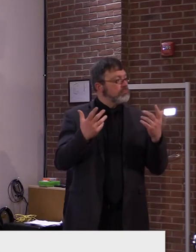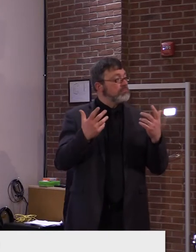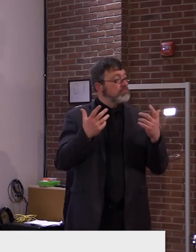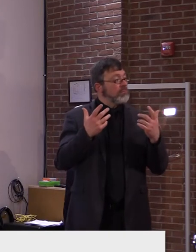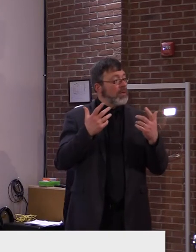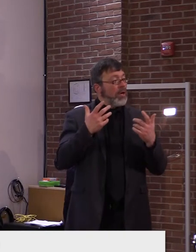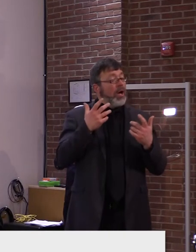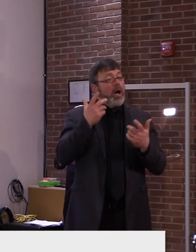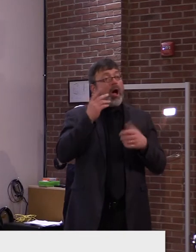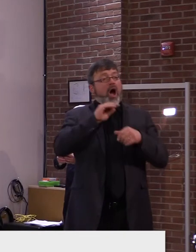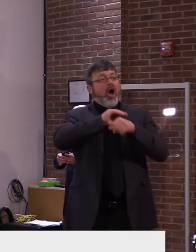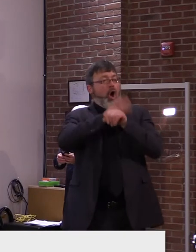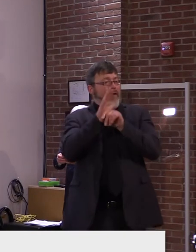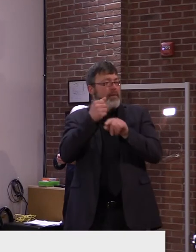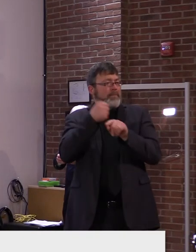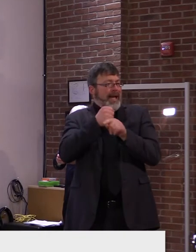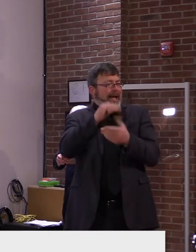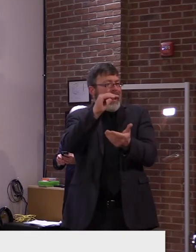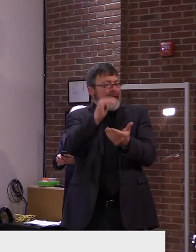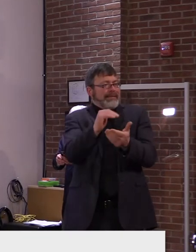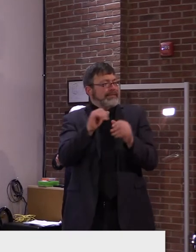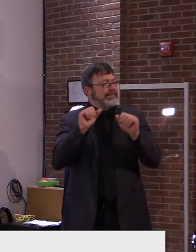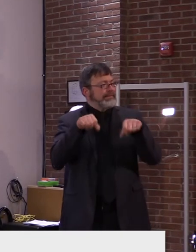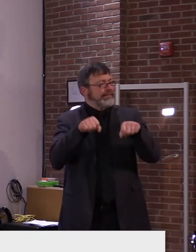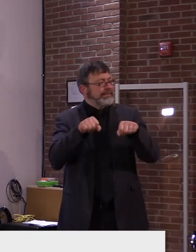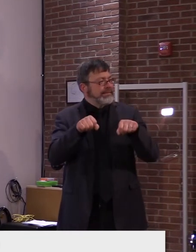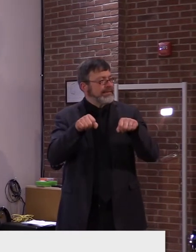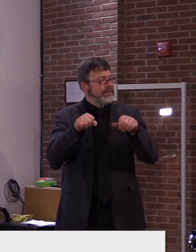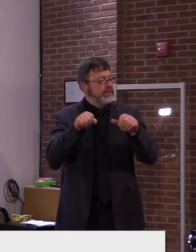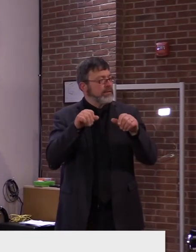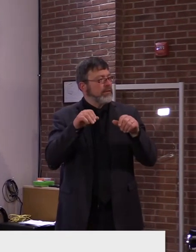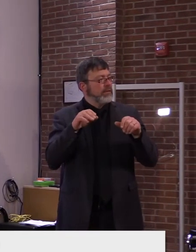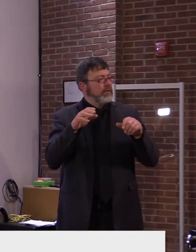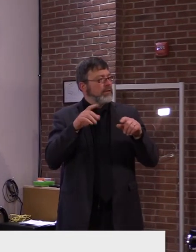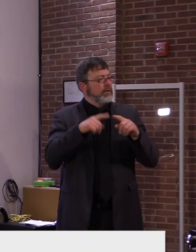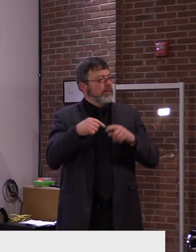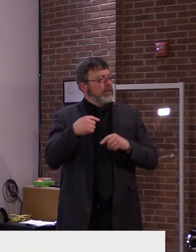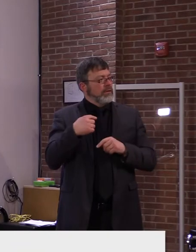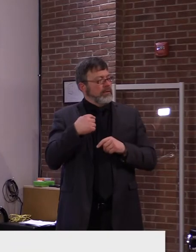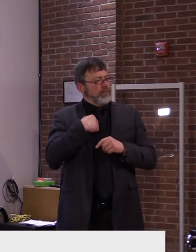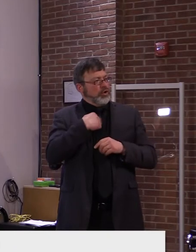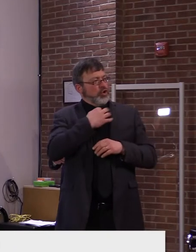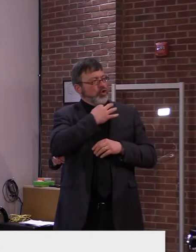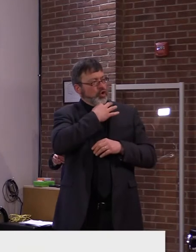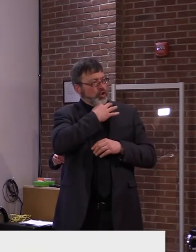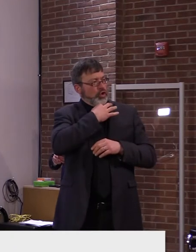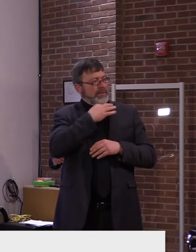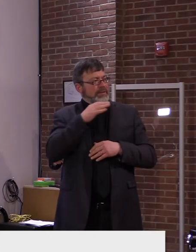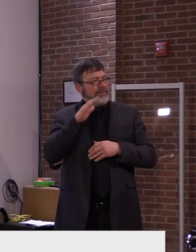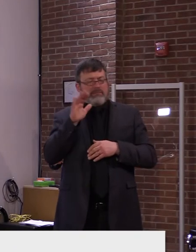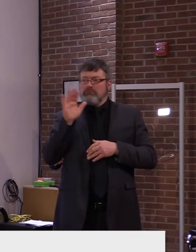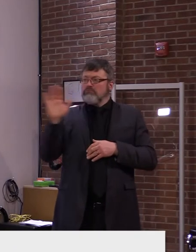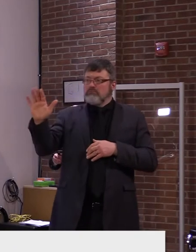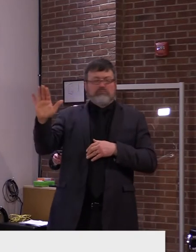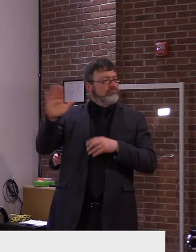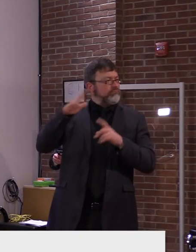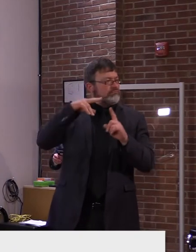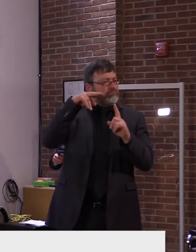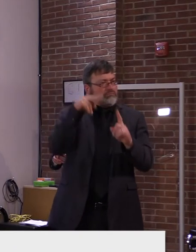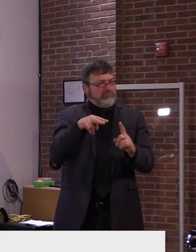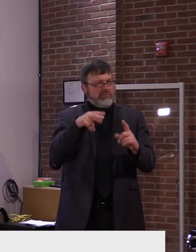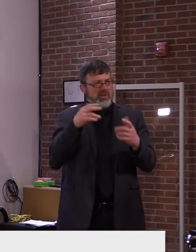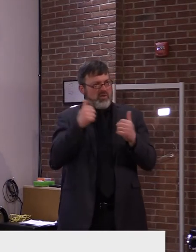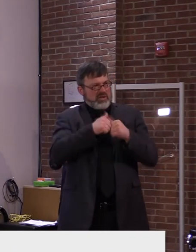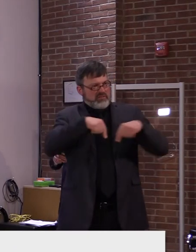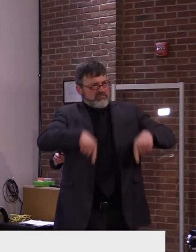and the, the national economy seems to be softening. I'm wondering if what your take is on the Vermont economy now, given sort of